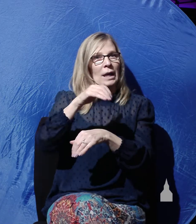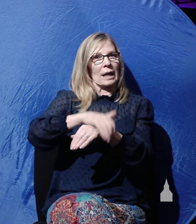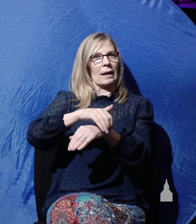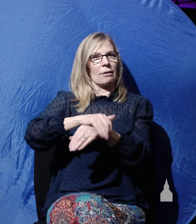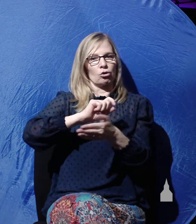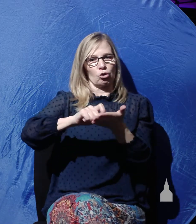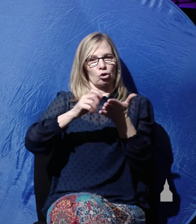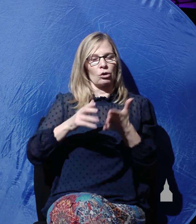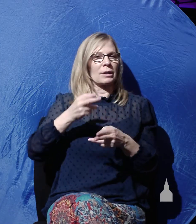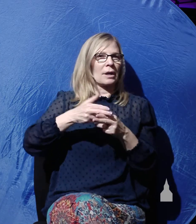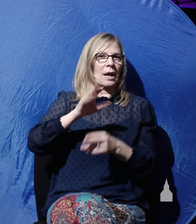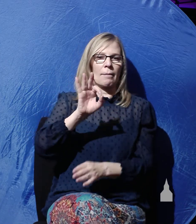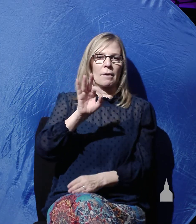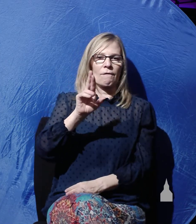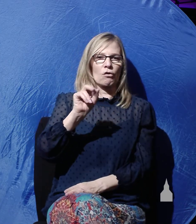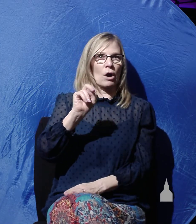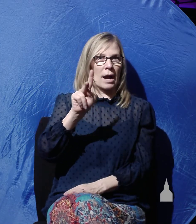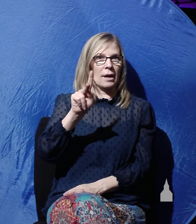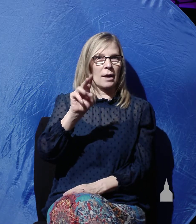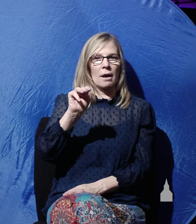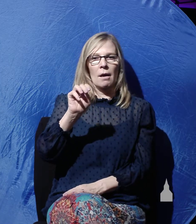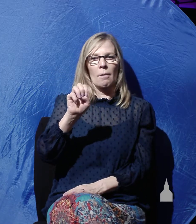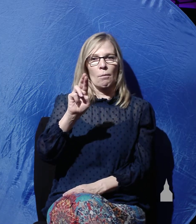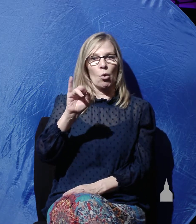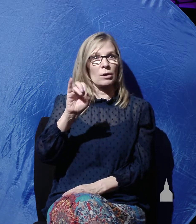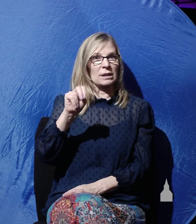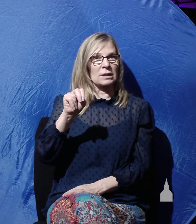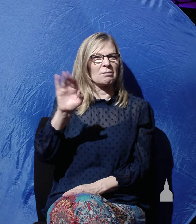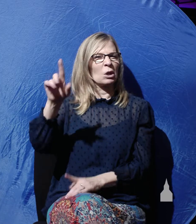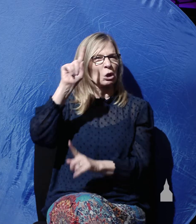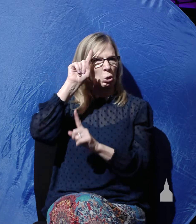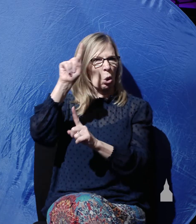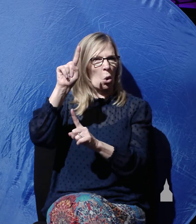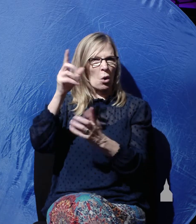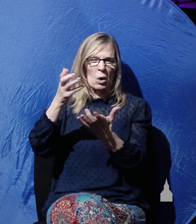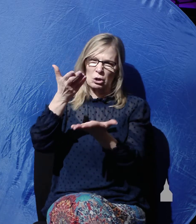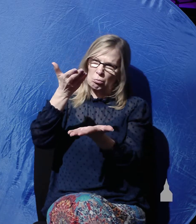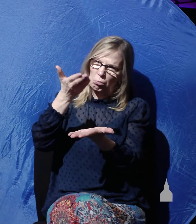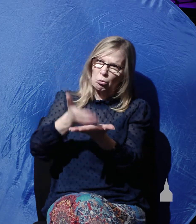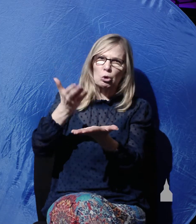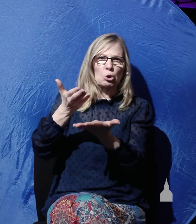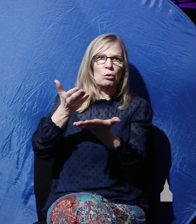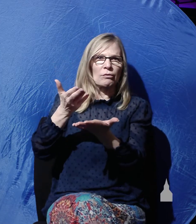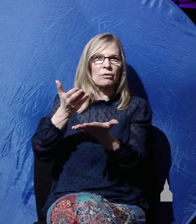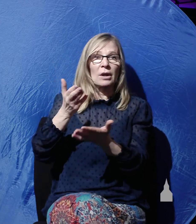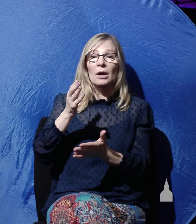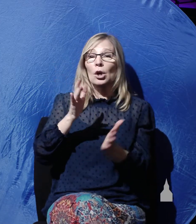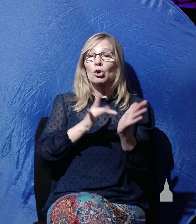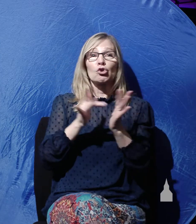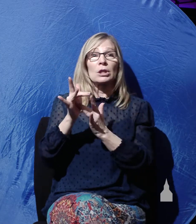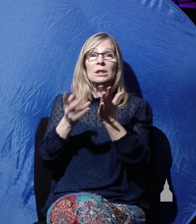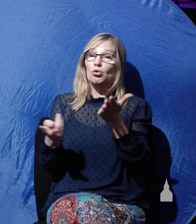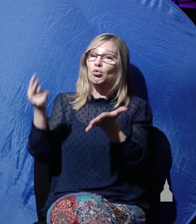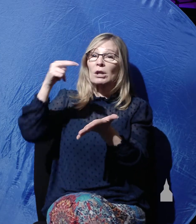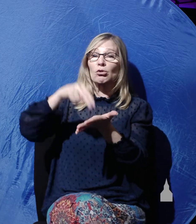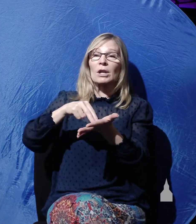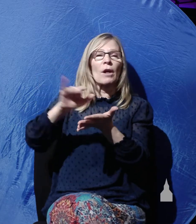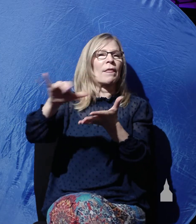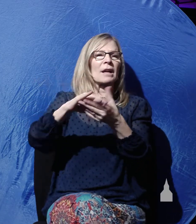of Frank Morrison set out to prove that the story about Christ's resurrection was a myth. However, in the process